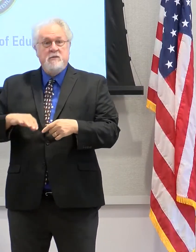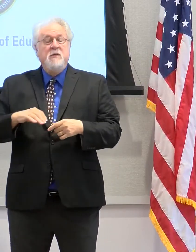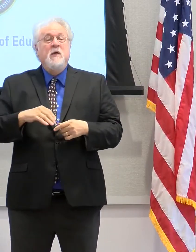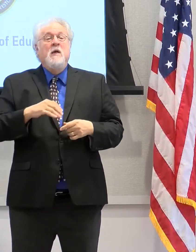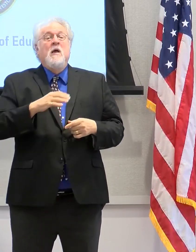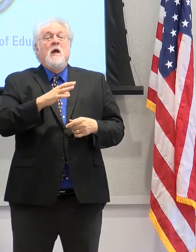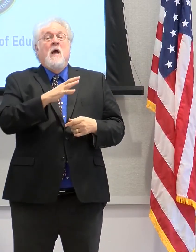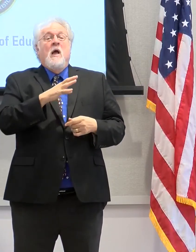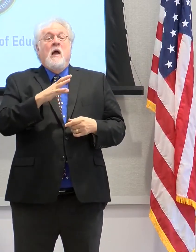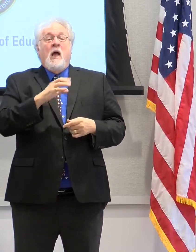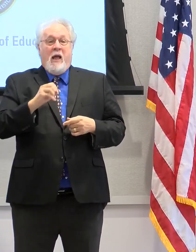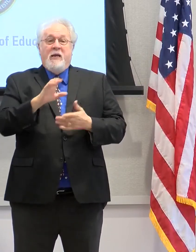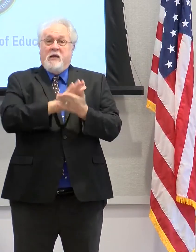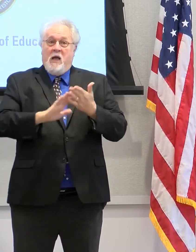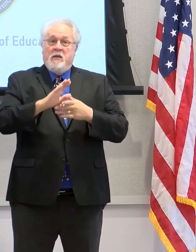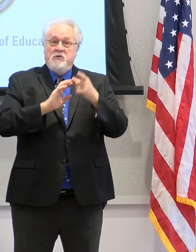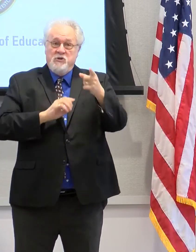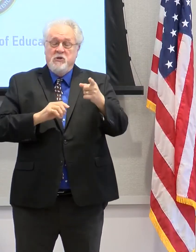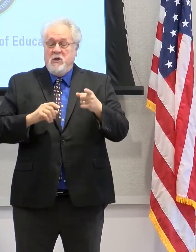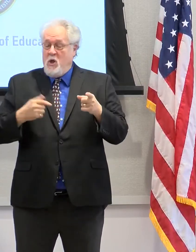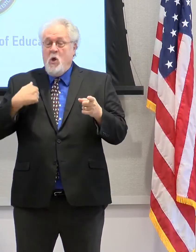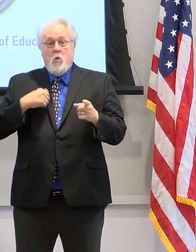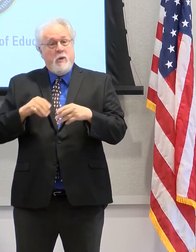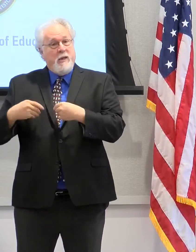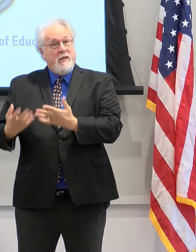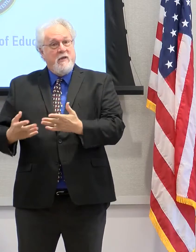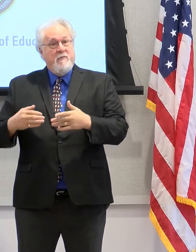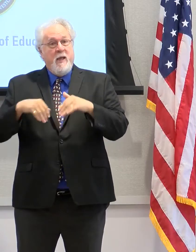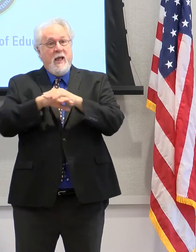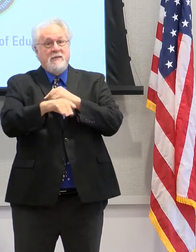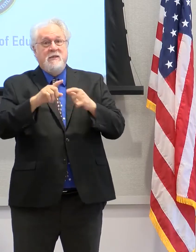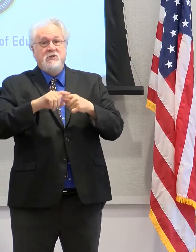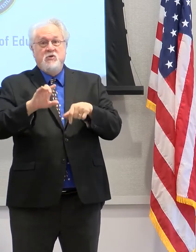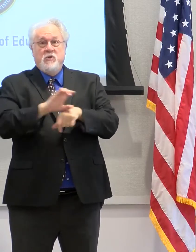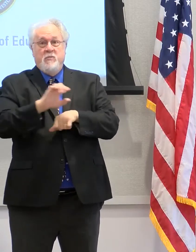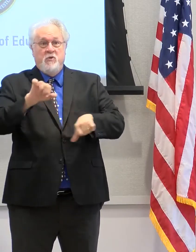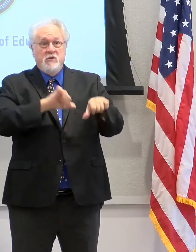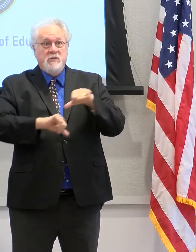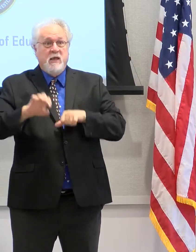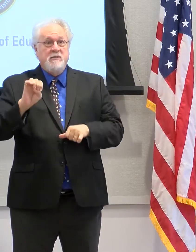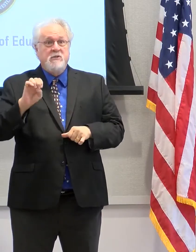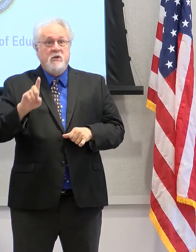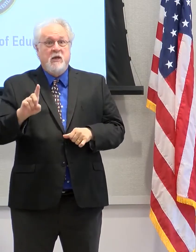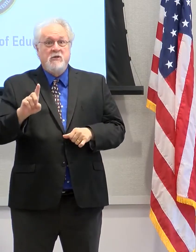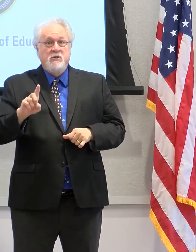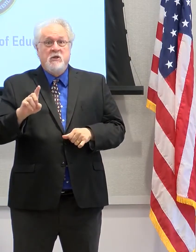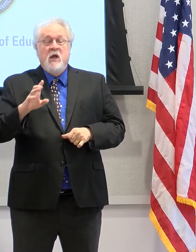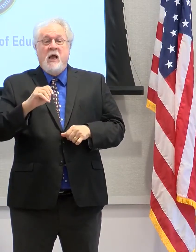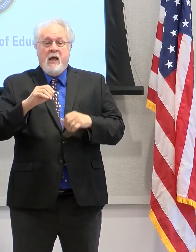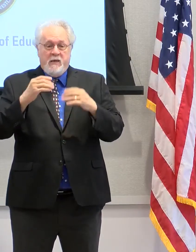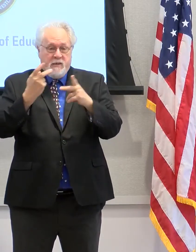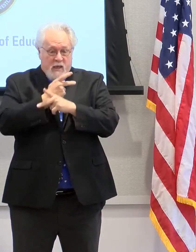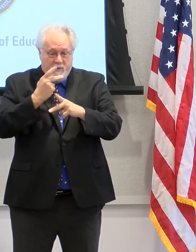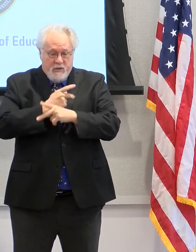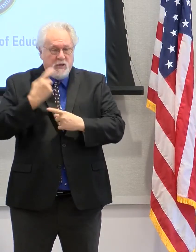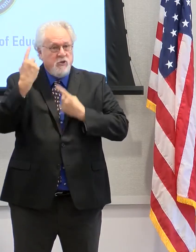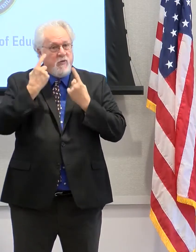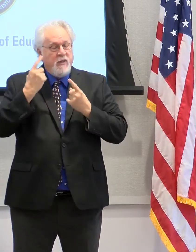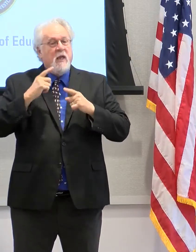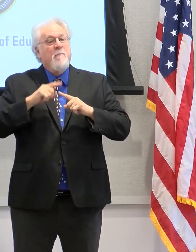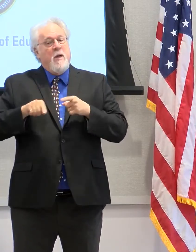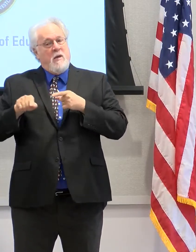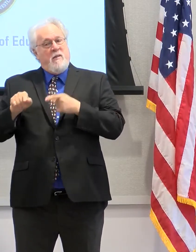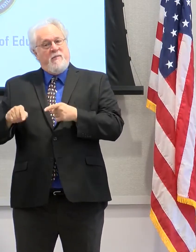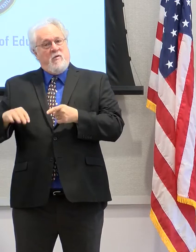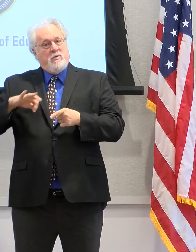And one of the wonderful things about that is not only are we giving students access to computer science education and computational thinking, but